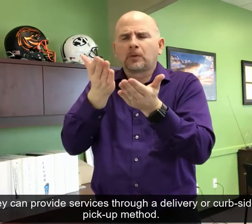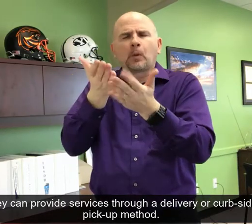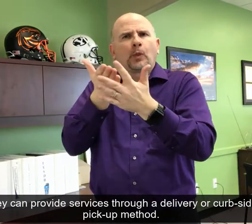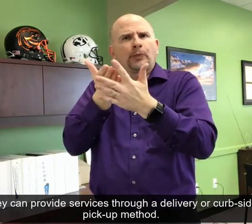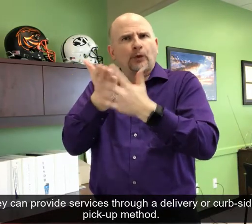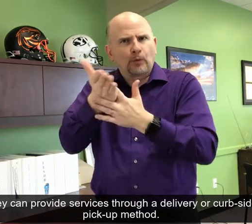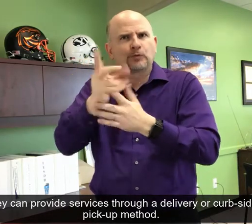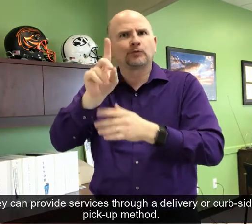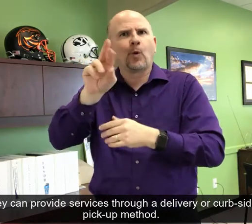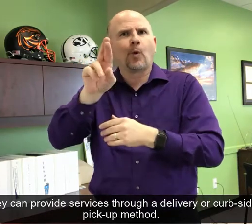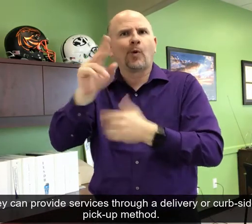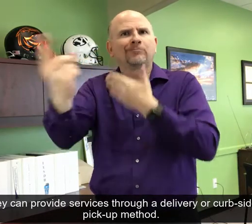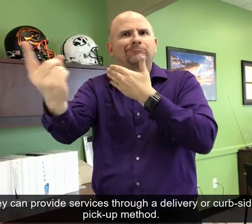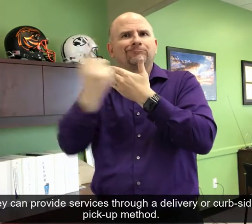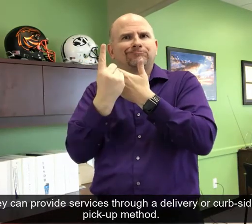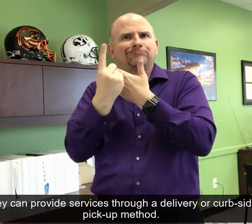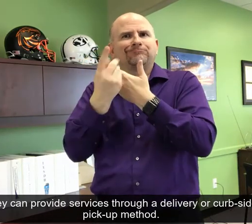or curbside pickup method.